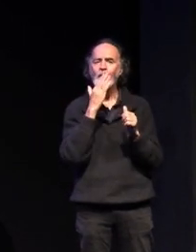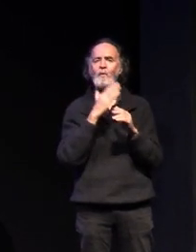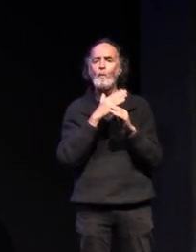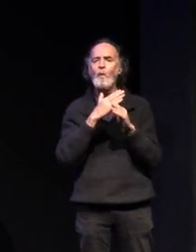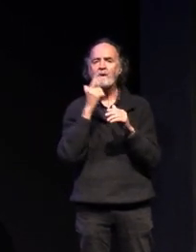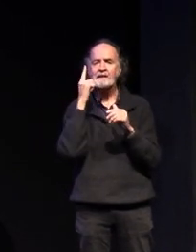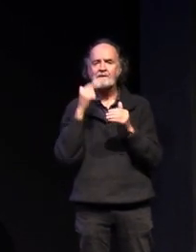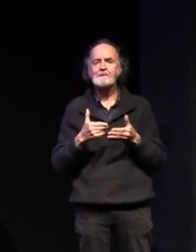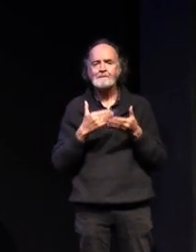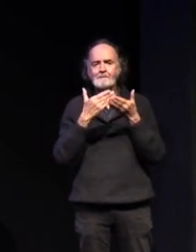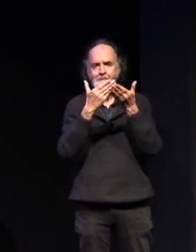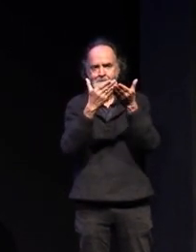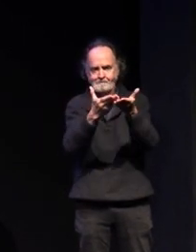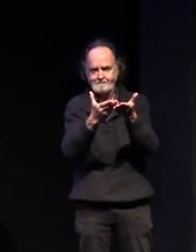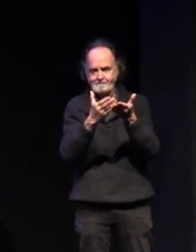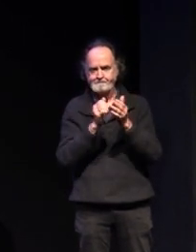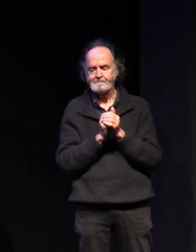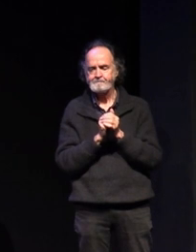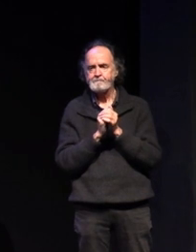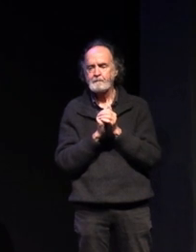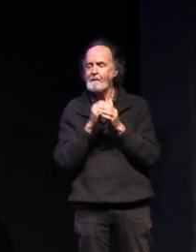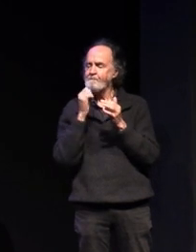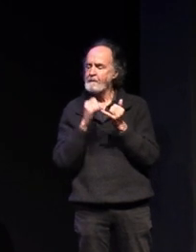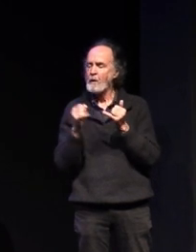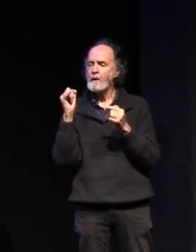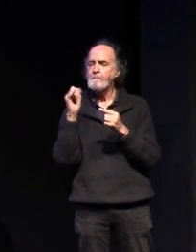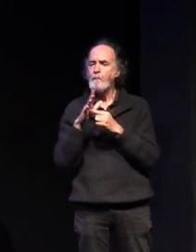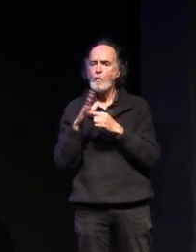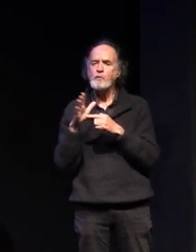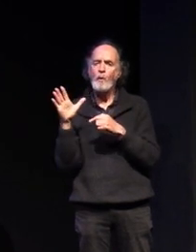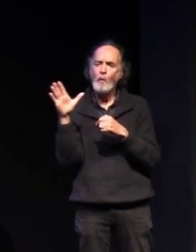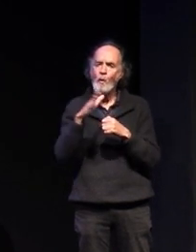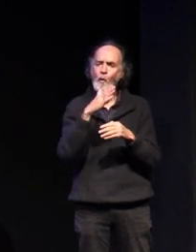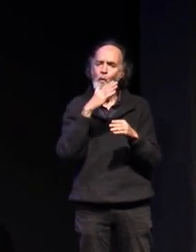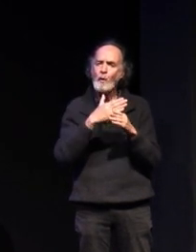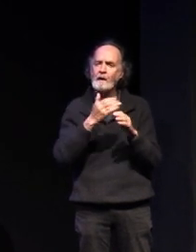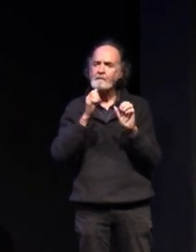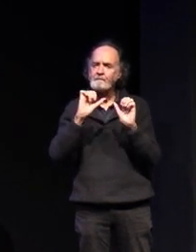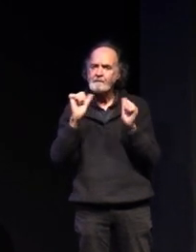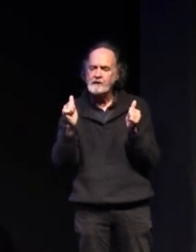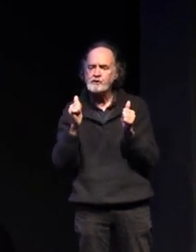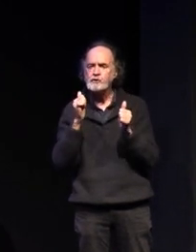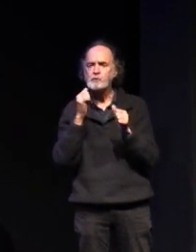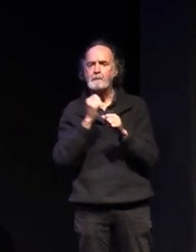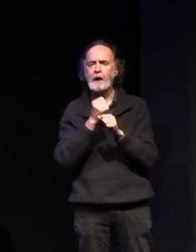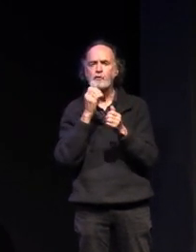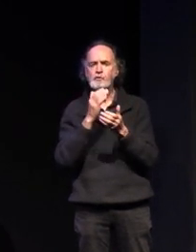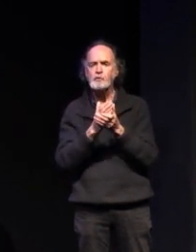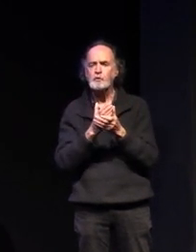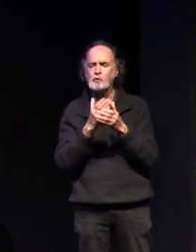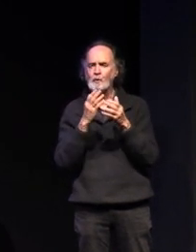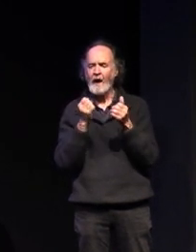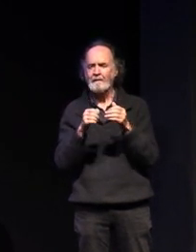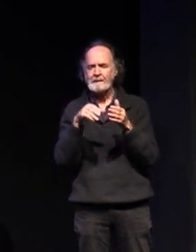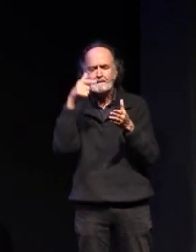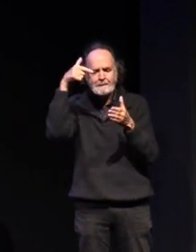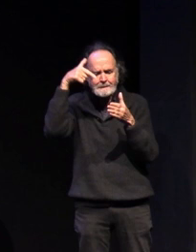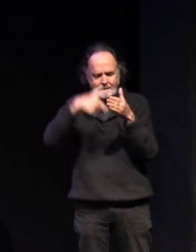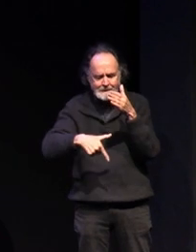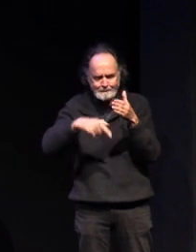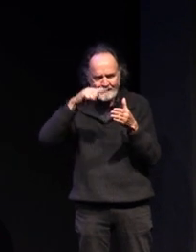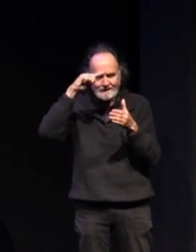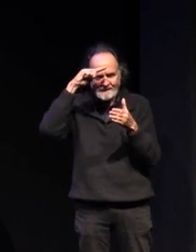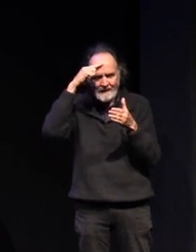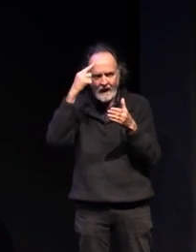it's critical that all of that work is completed to cover the breadth and complexity of those subjects ensure that you're passing